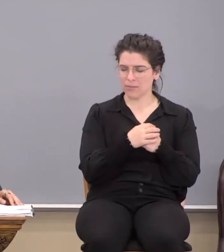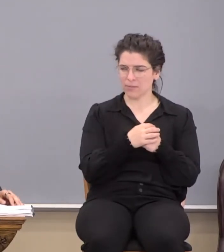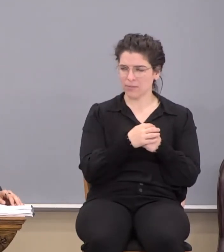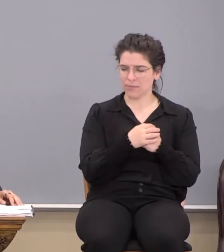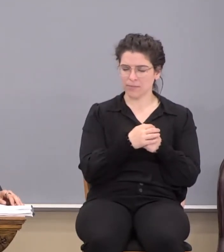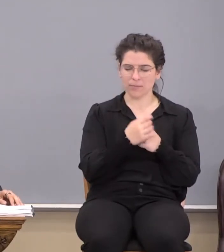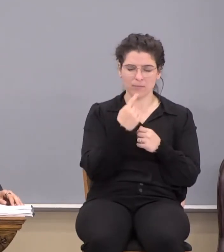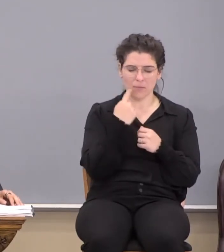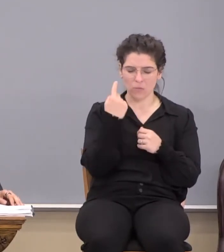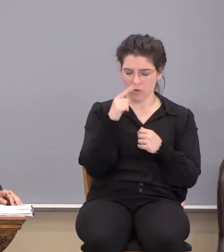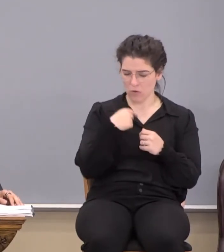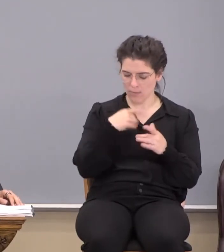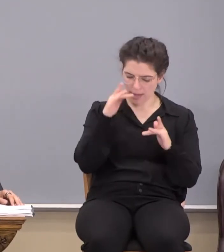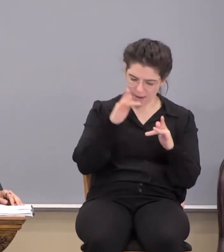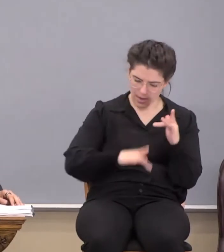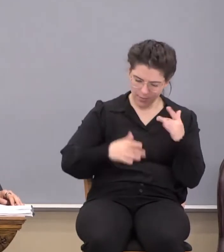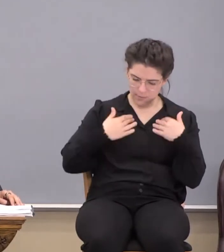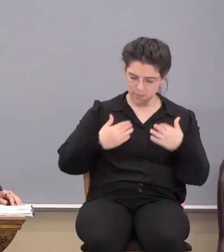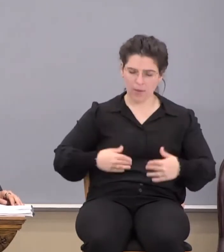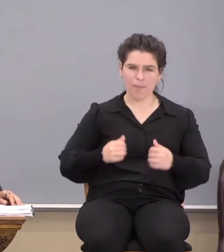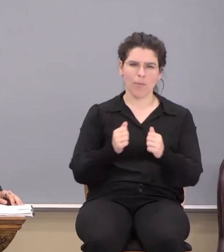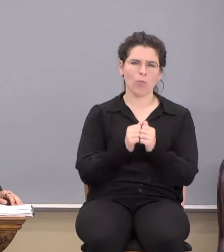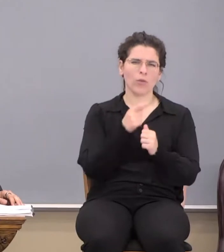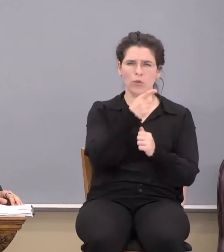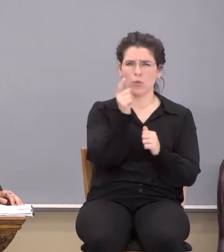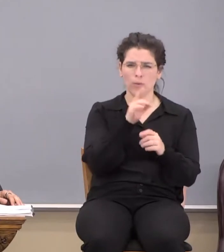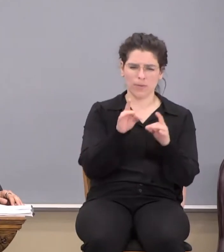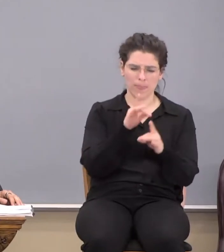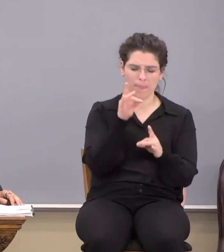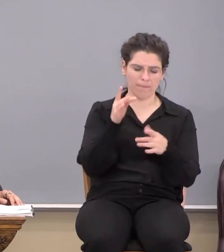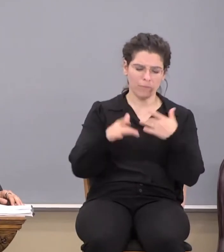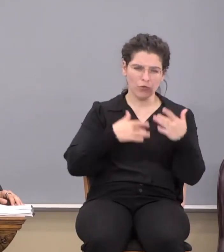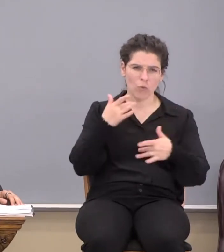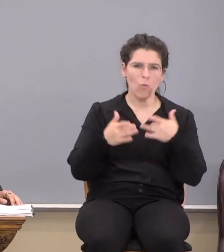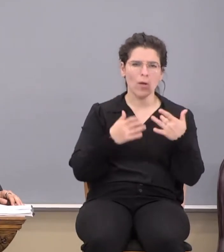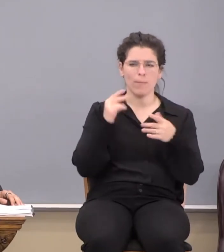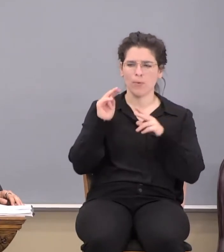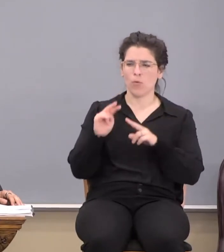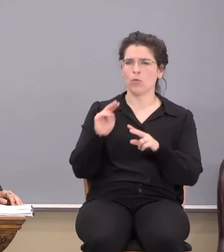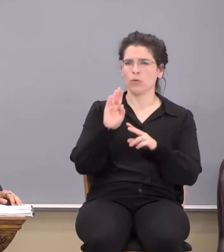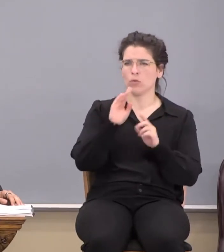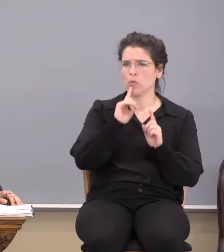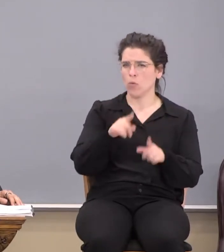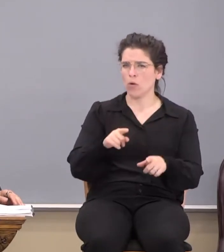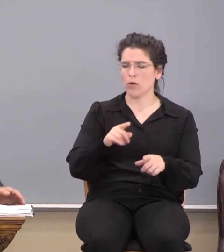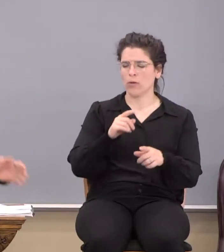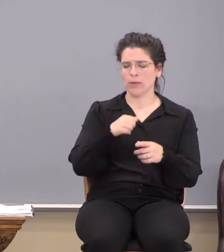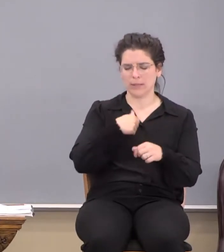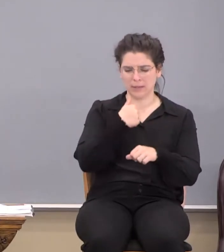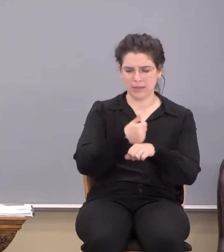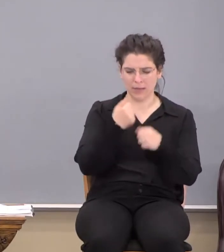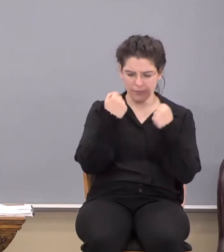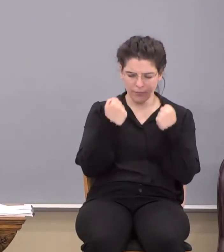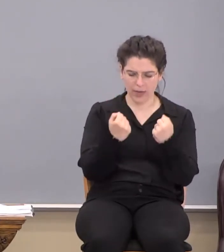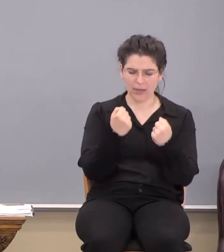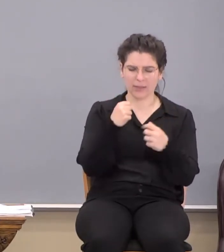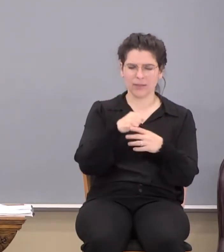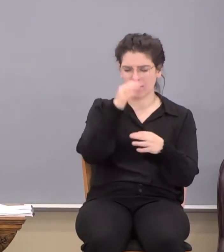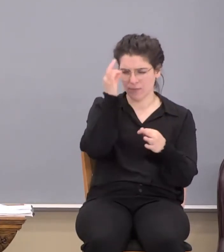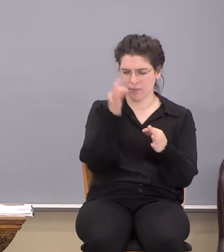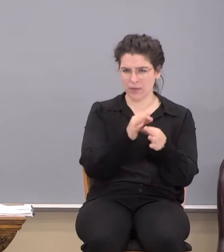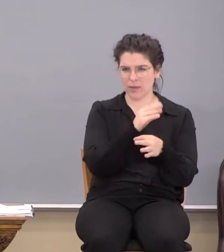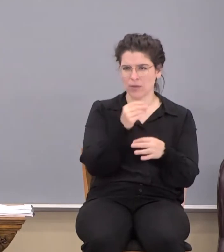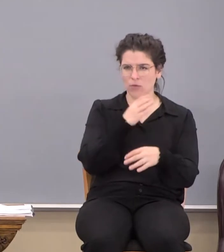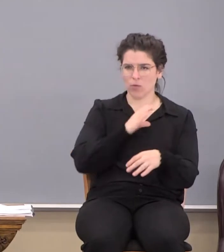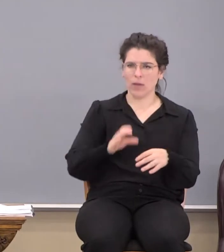He says, For though I be absent in the flesh yet am I with you in the spirit joying and beholding your order and the steadfastness of your faith in Christ. So they're standing pretty strong so